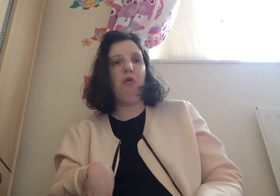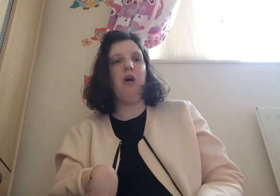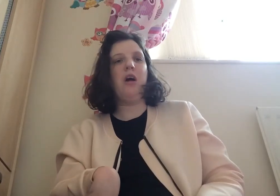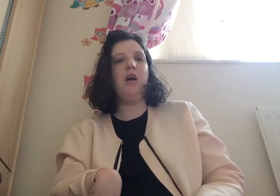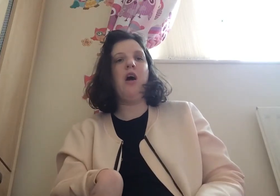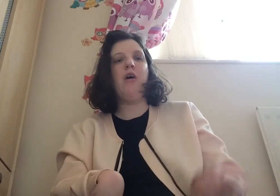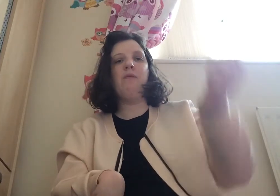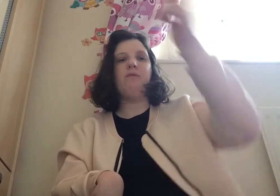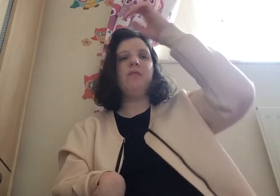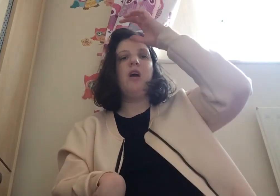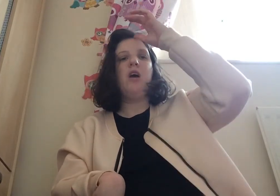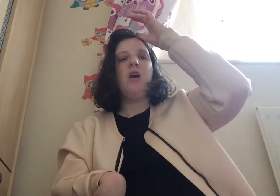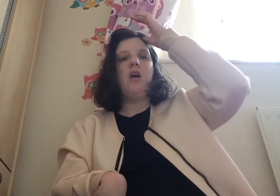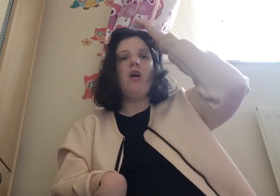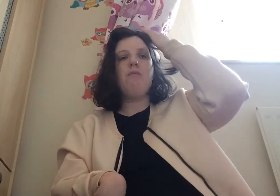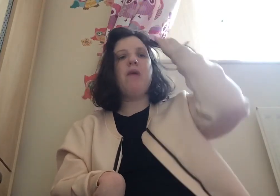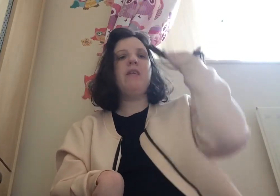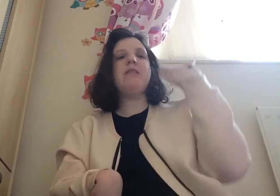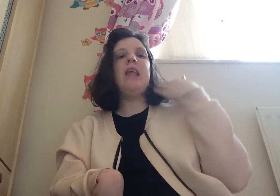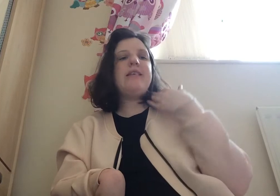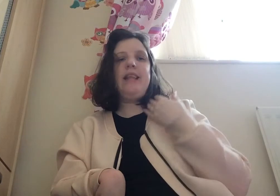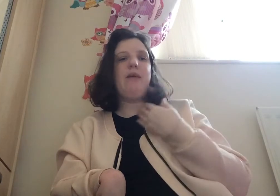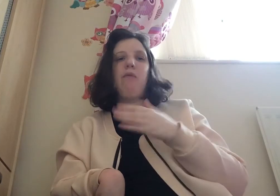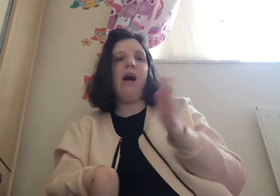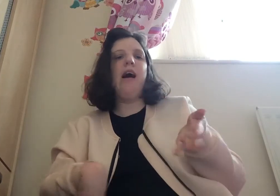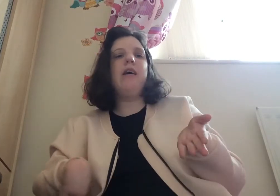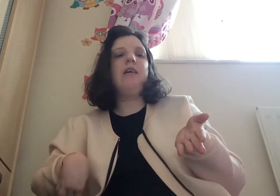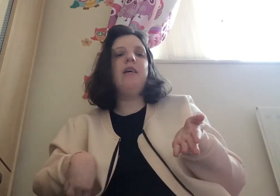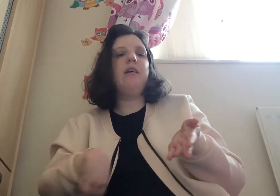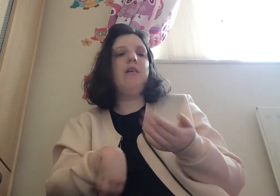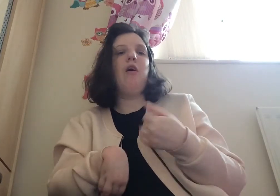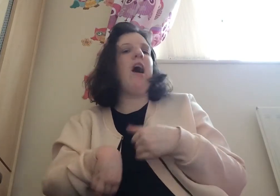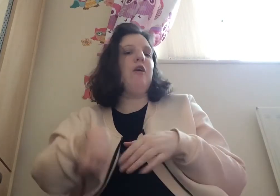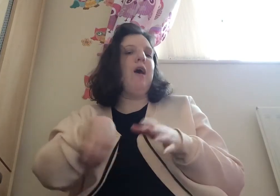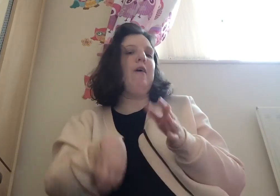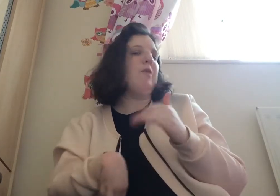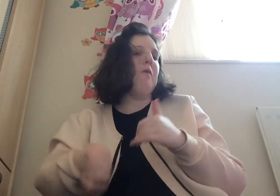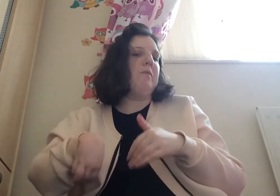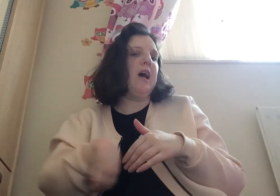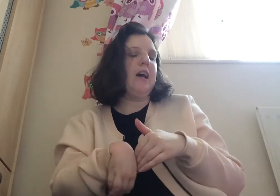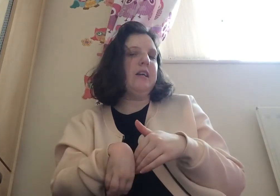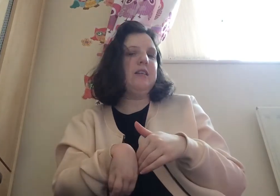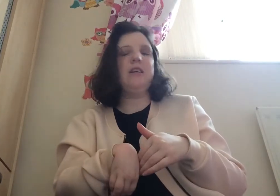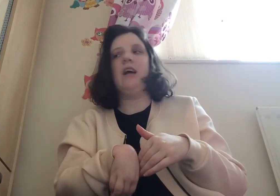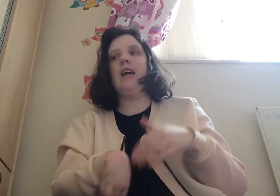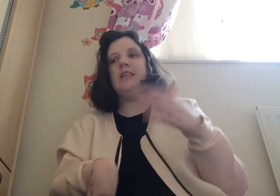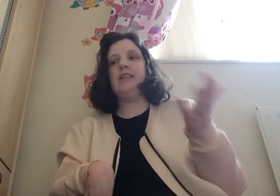mother um ben let slip that i know how your mom died and